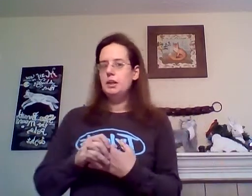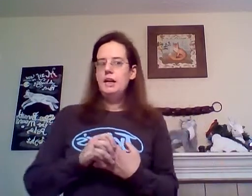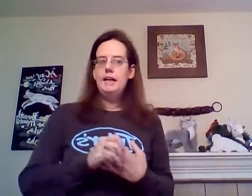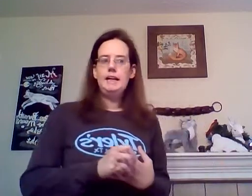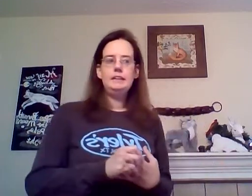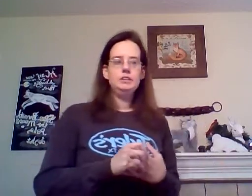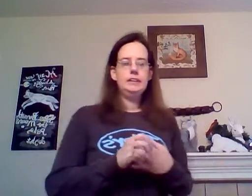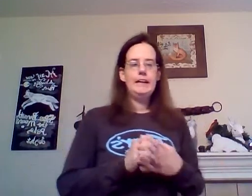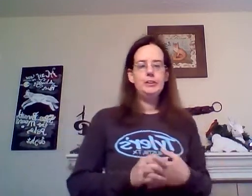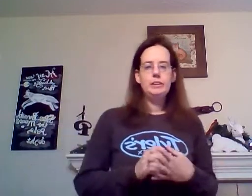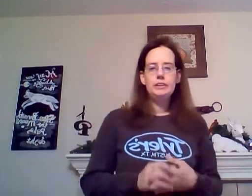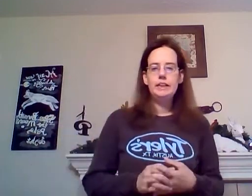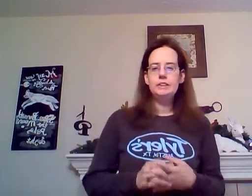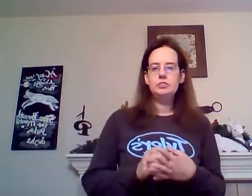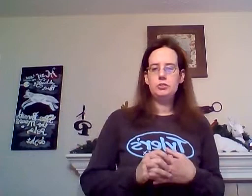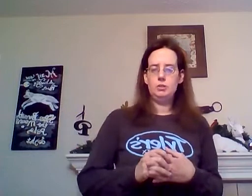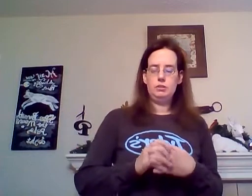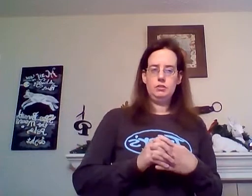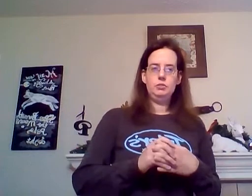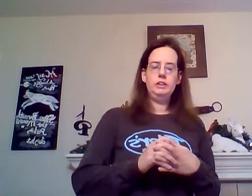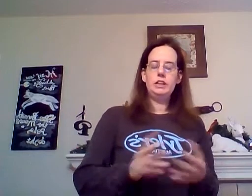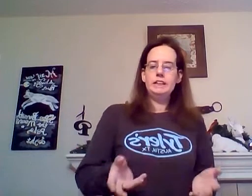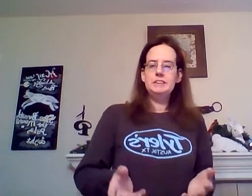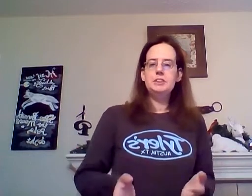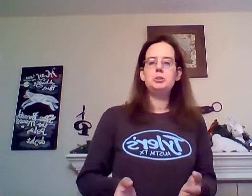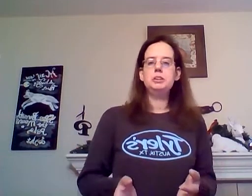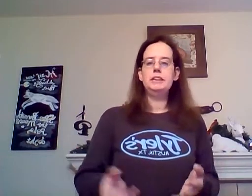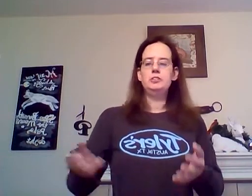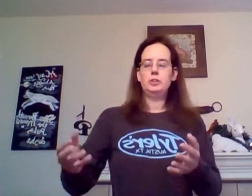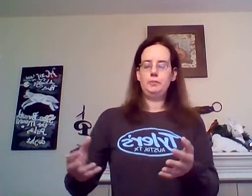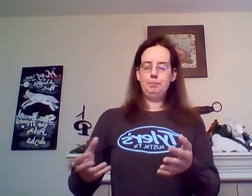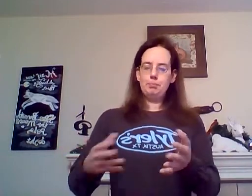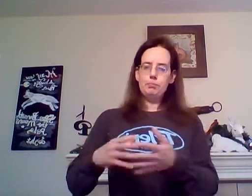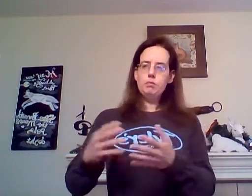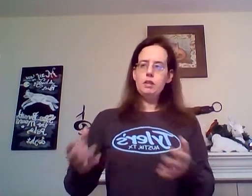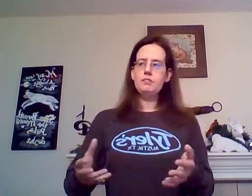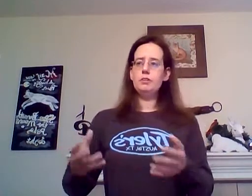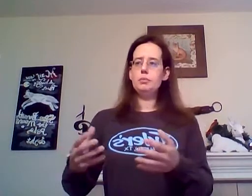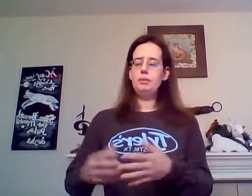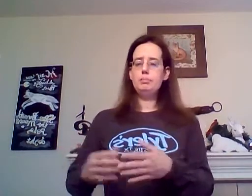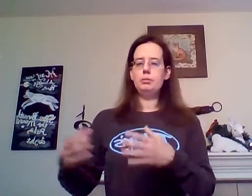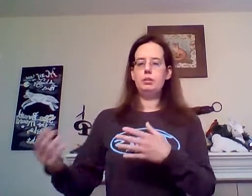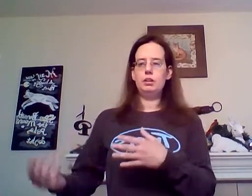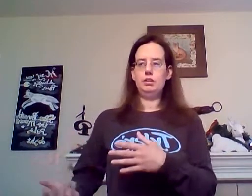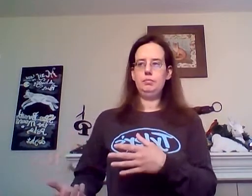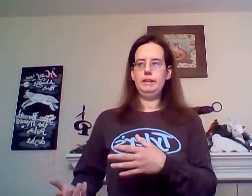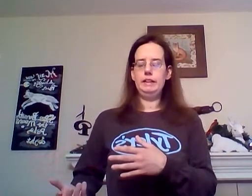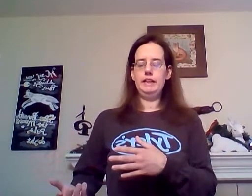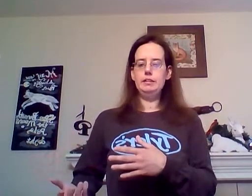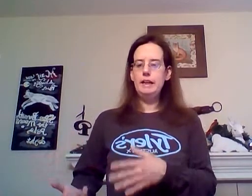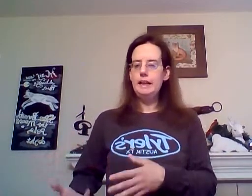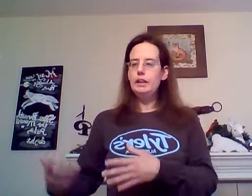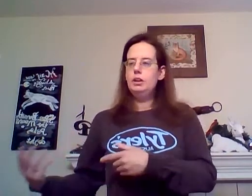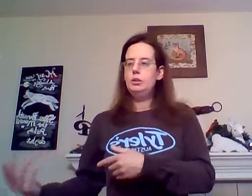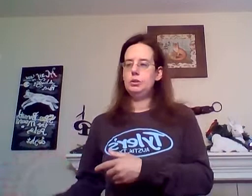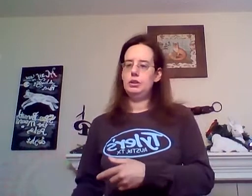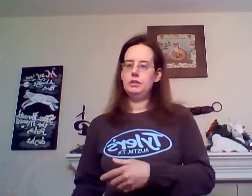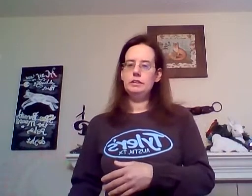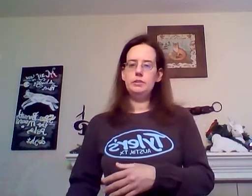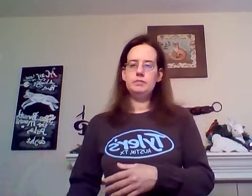and gathering things for like essential needs for for people um in la who are currently living